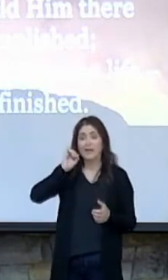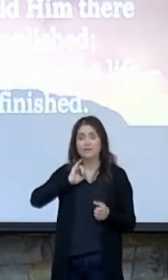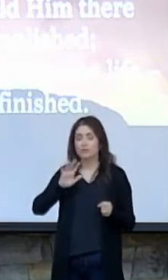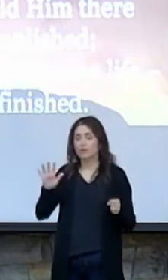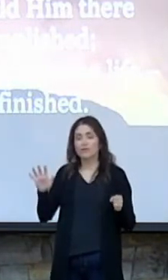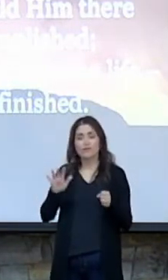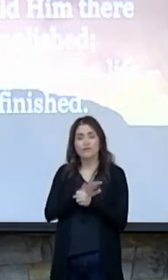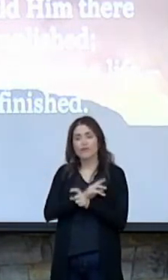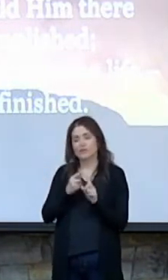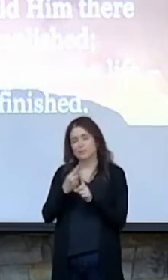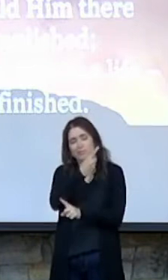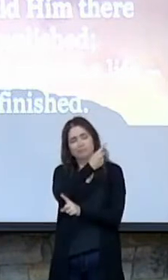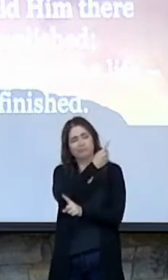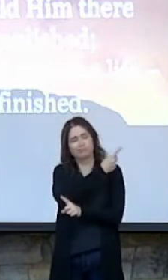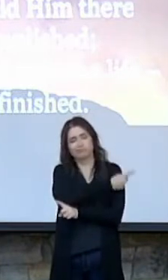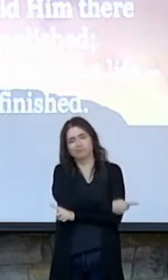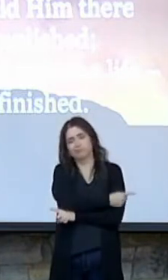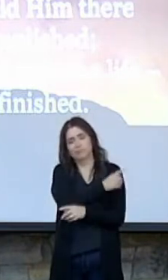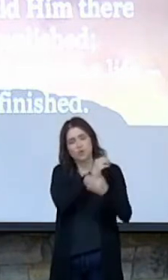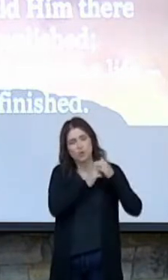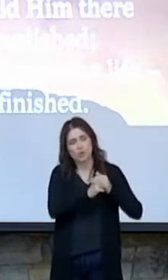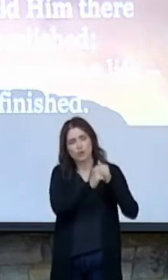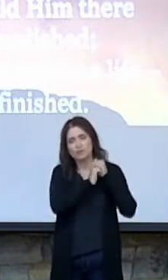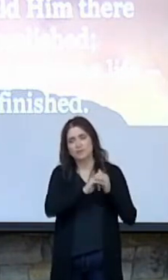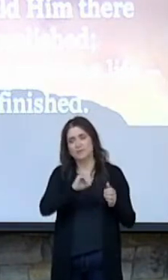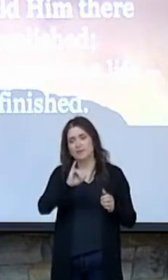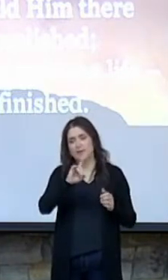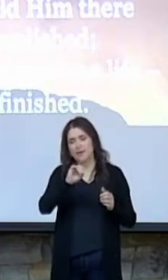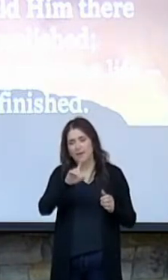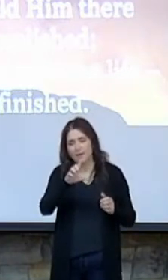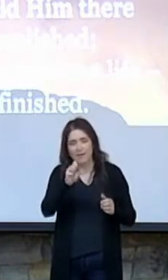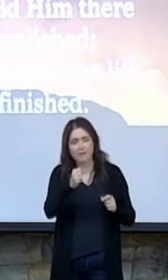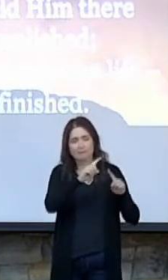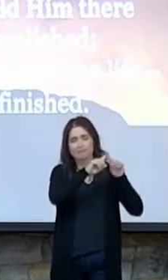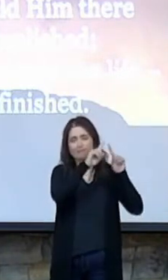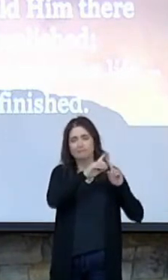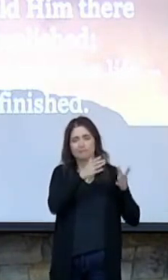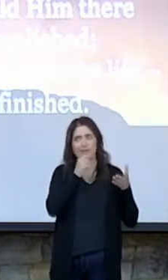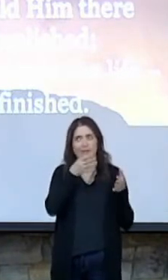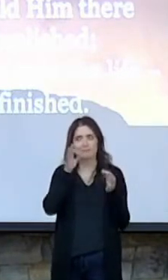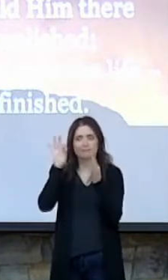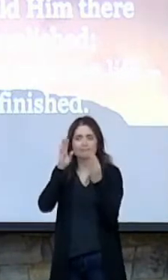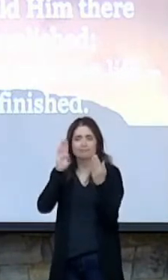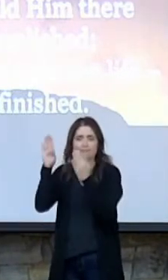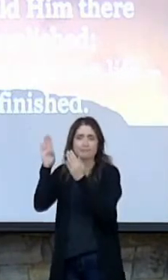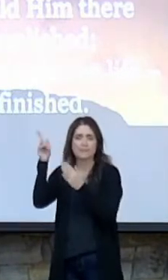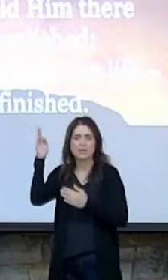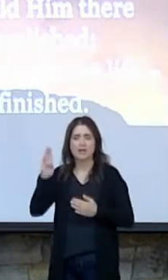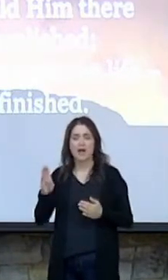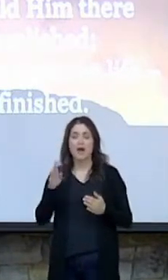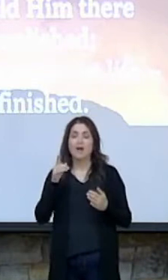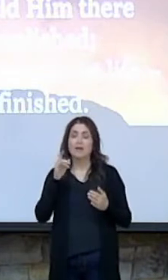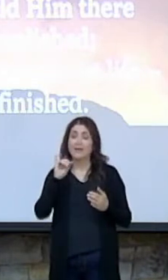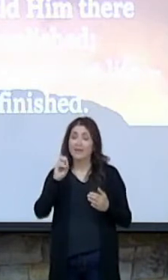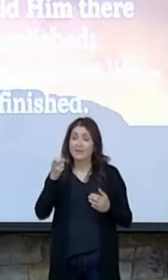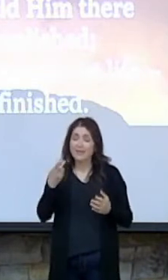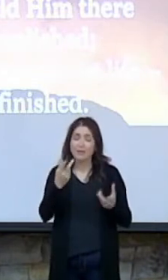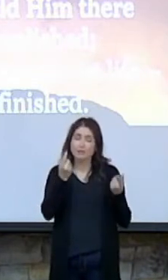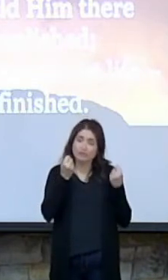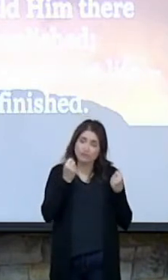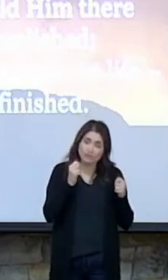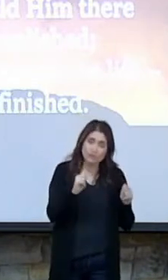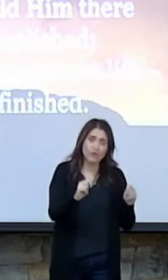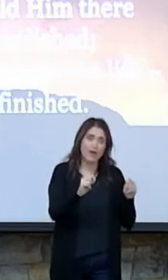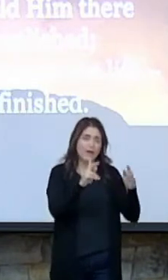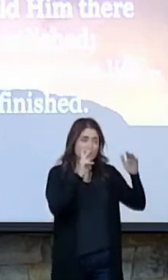off into idolatry. And he was prophesying, trying to bring faith back to a faithless nation.